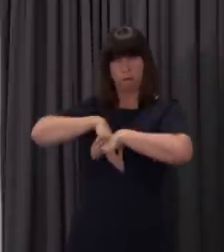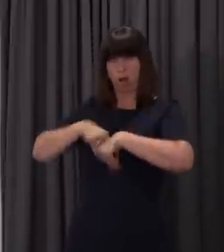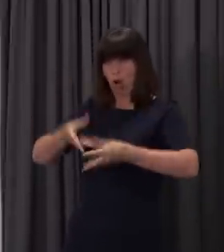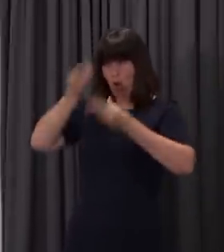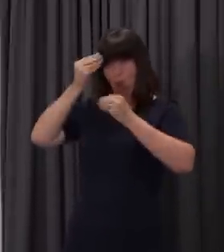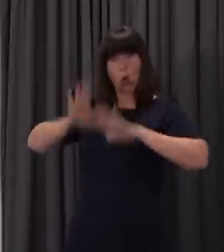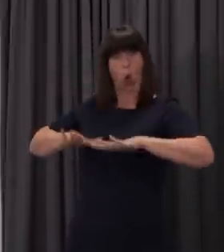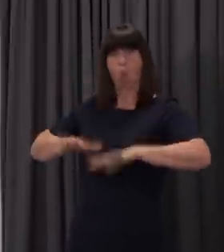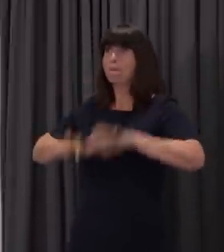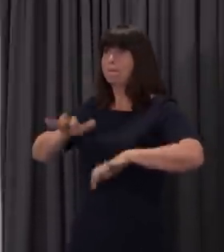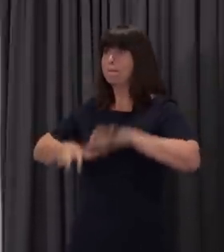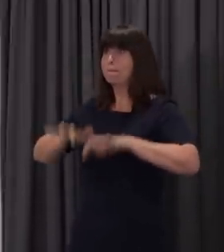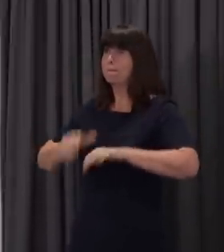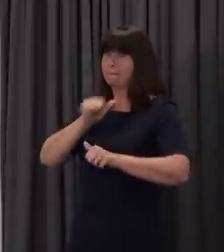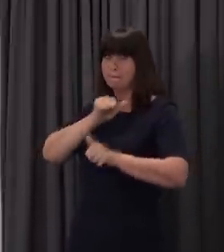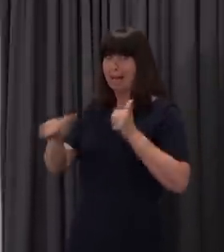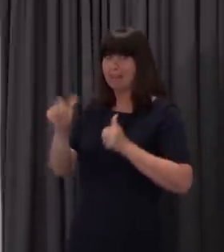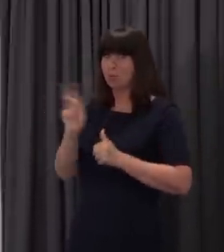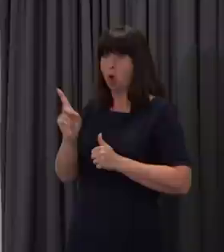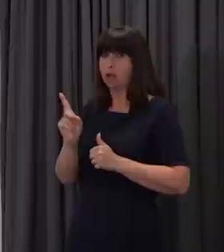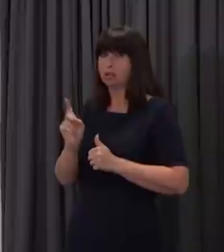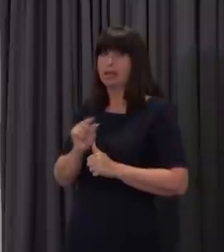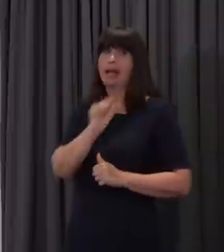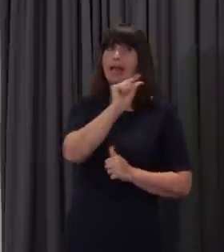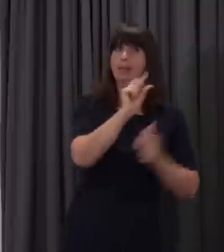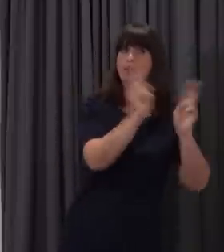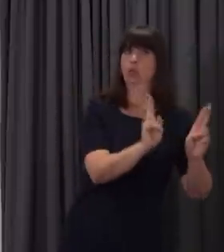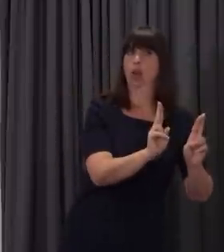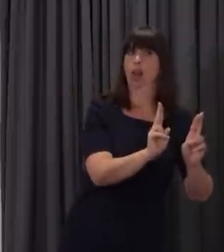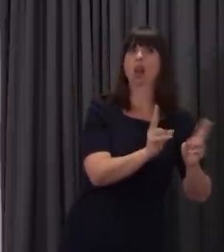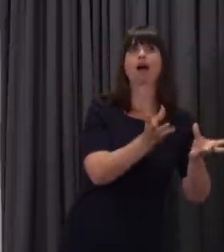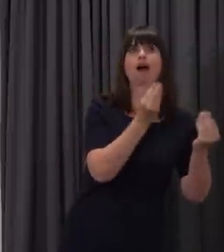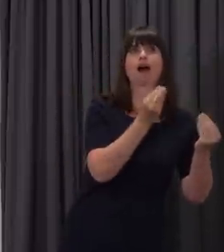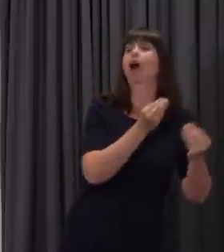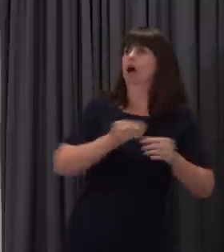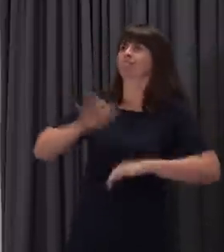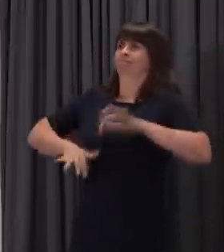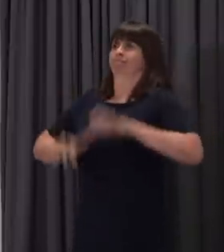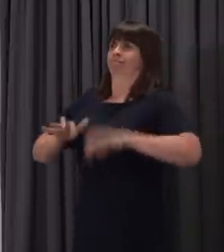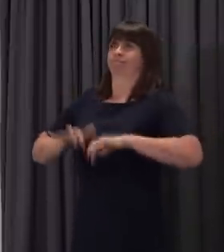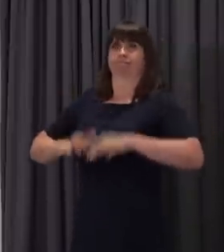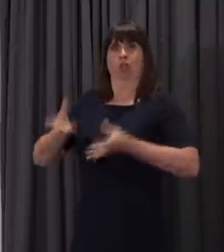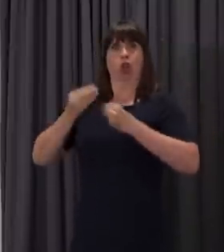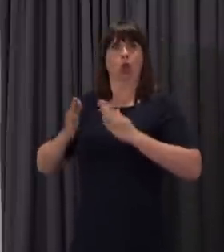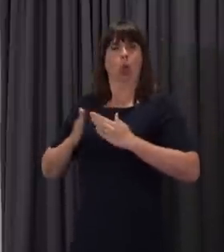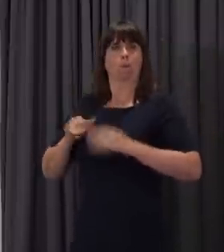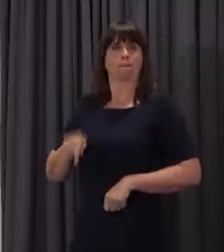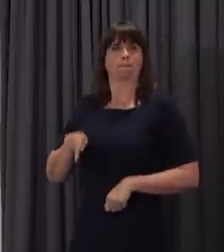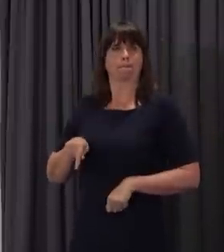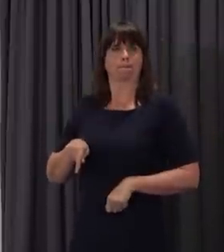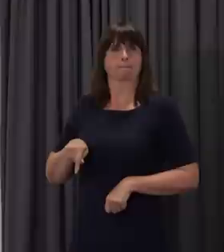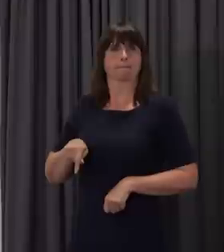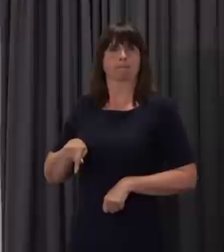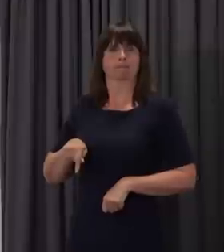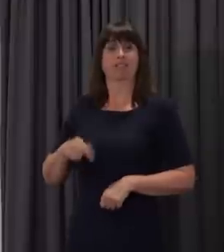is supplemented by face-to-face contact. We have to get ready for a new normal, and we